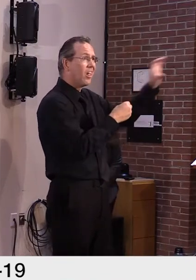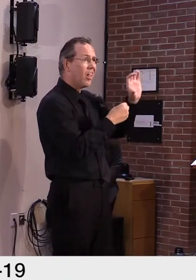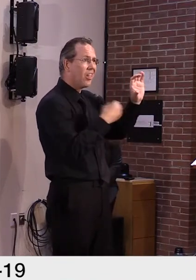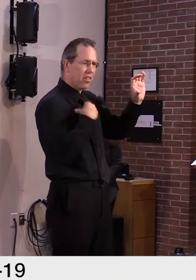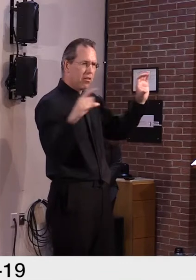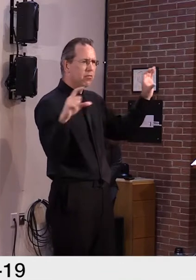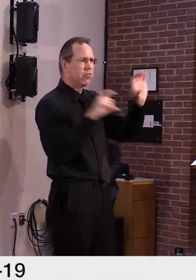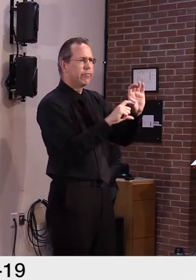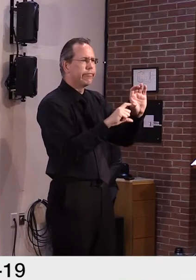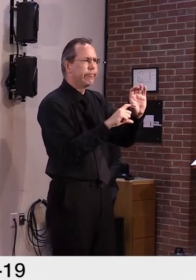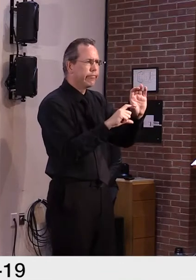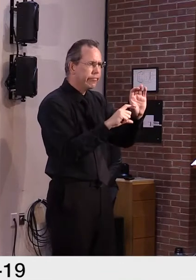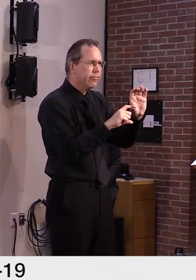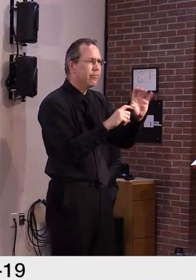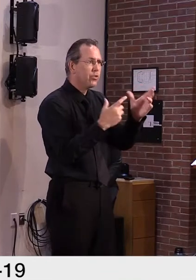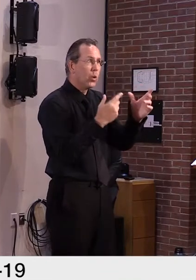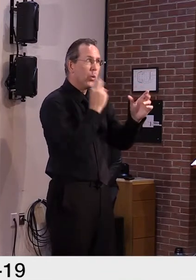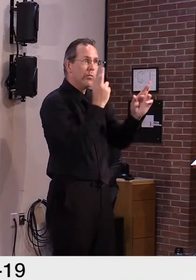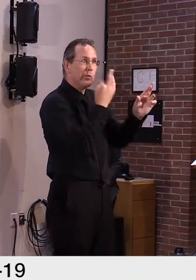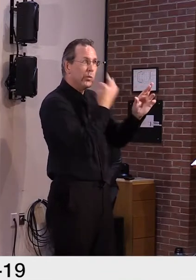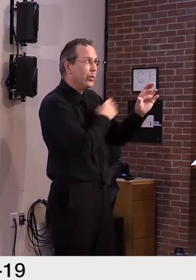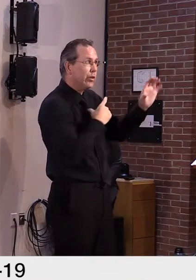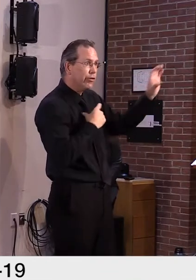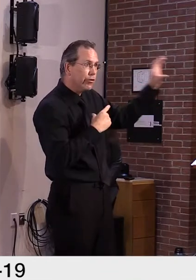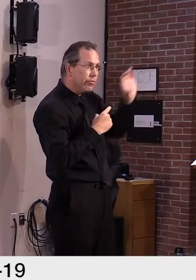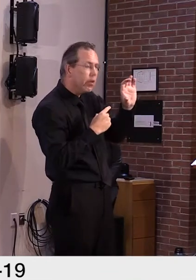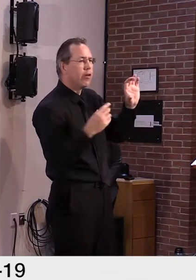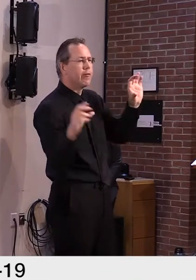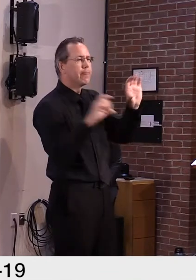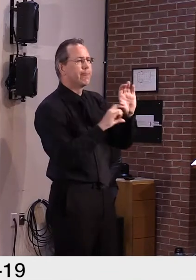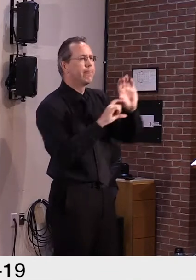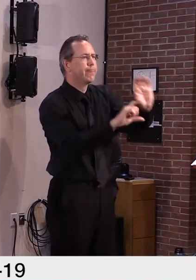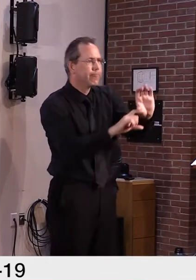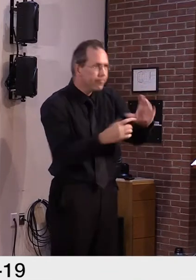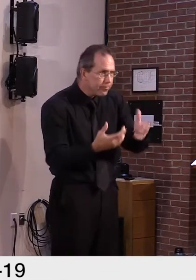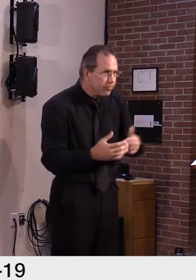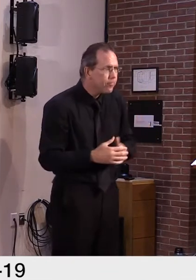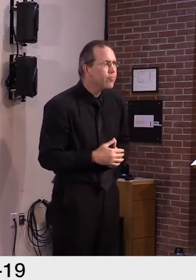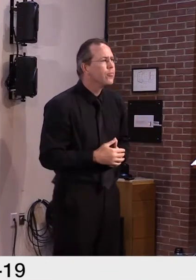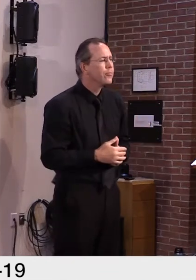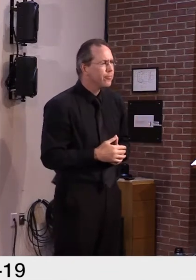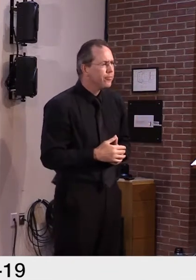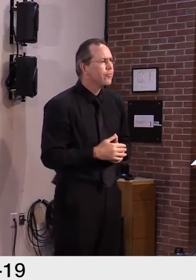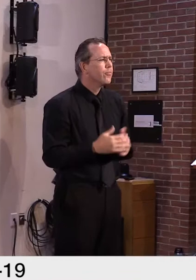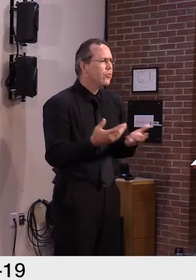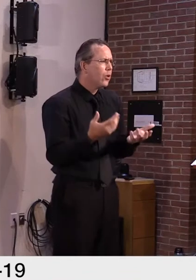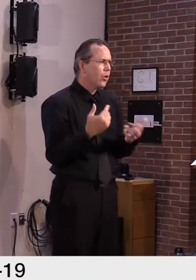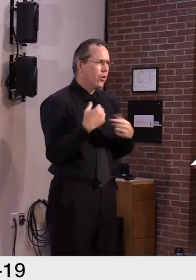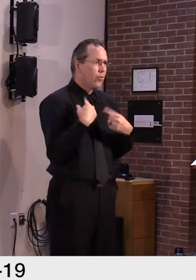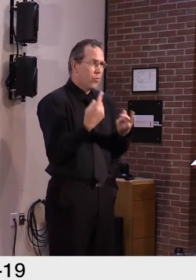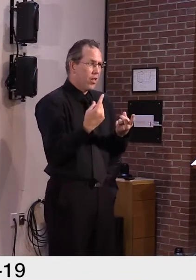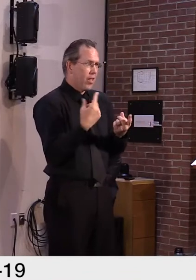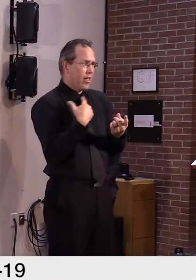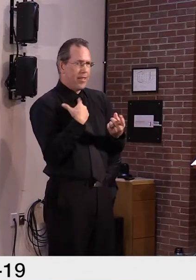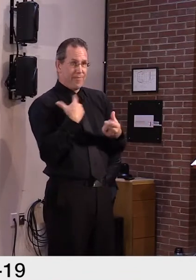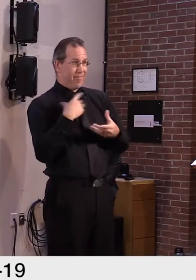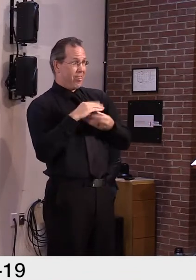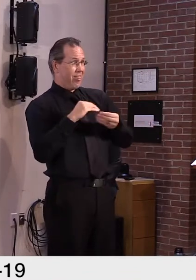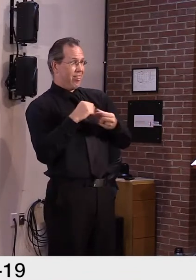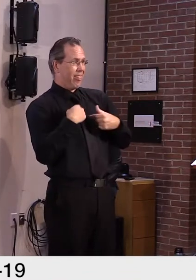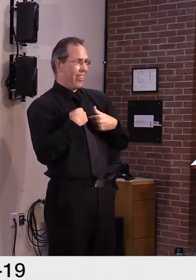terms of the hazardous pay program. Why I've got sort of the podium, let me just also talk about the healthcare stabilization